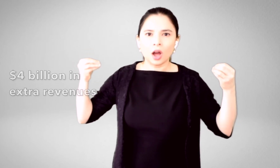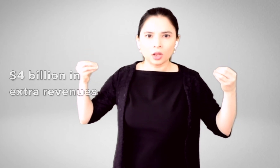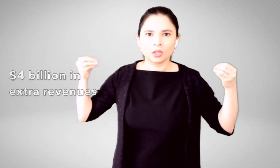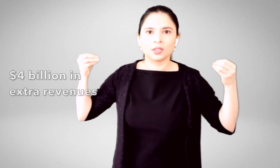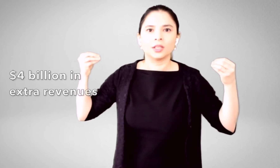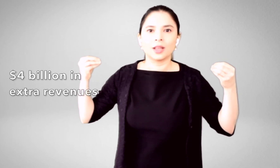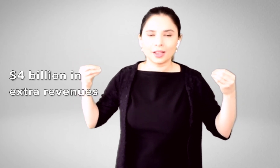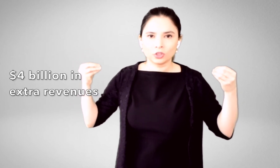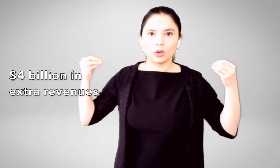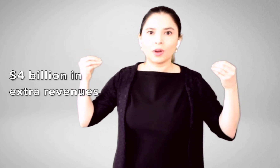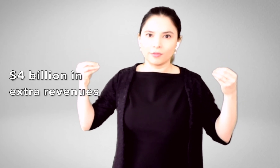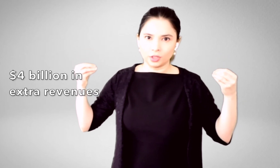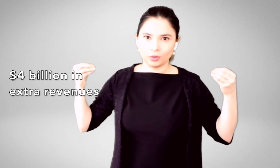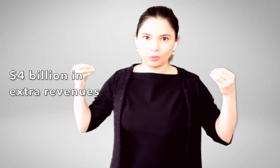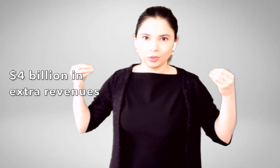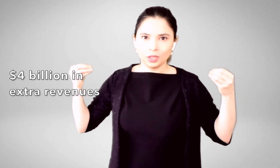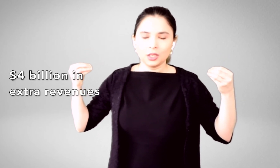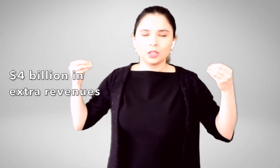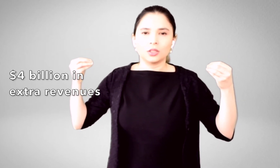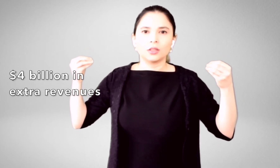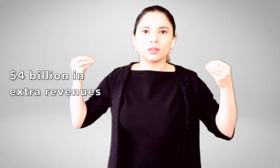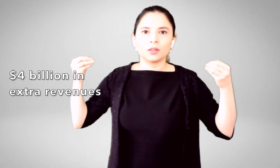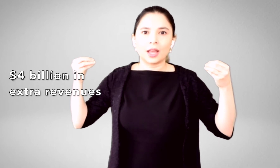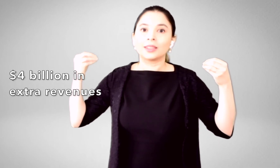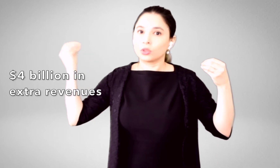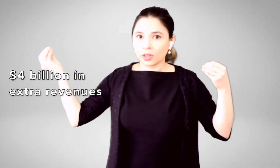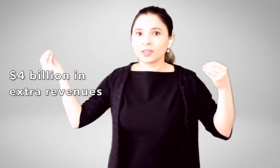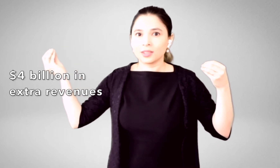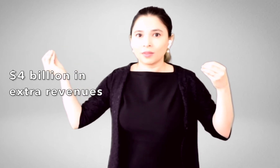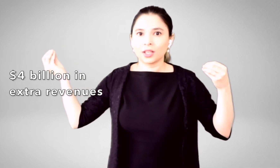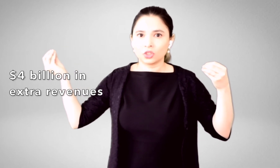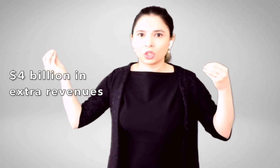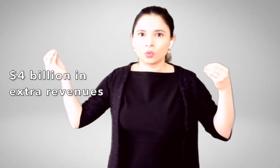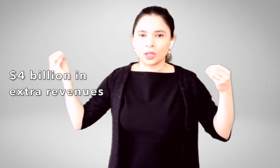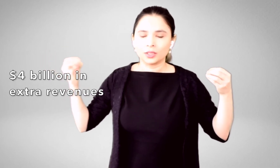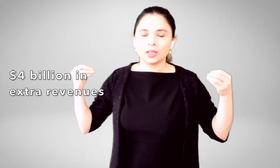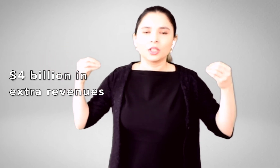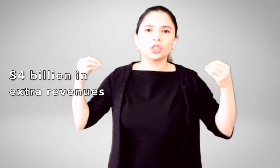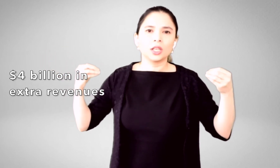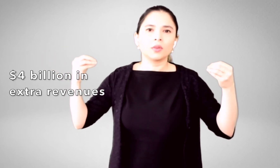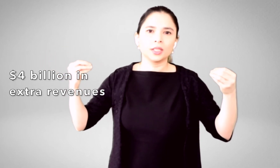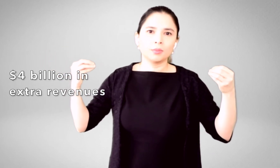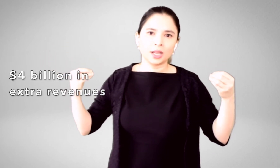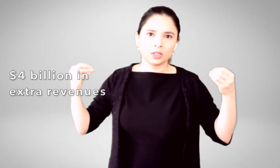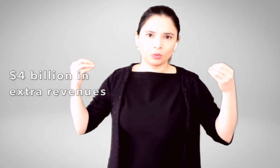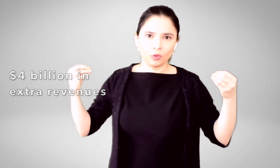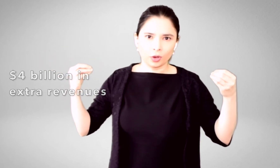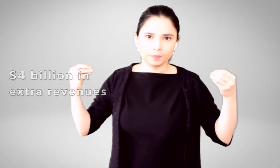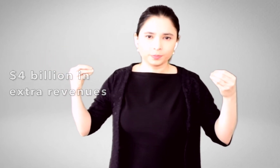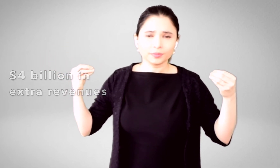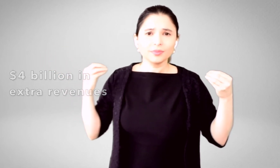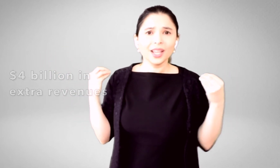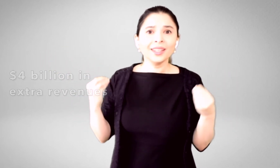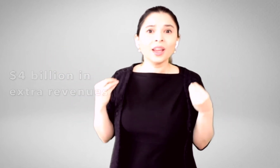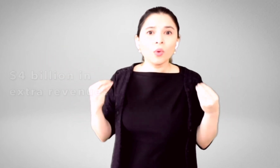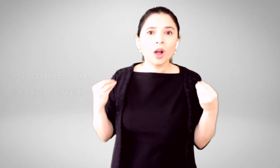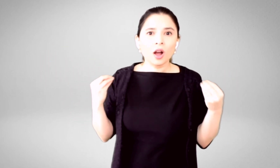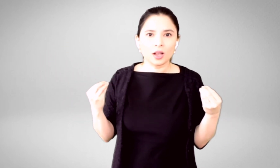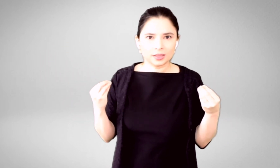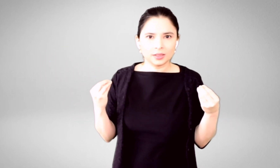in extra revenue at the 2007 exchange rate generated by this reform. And at what cost?